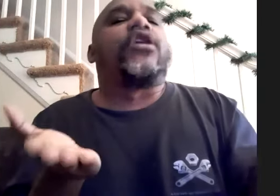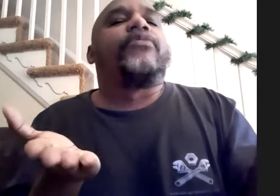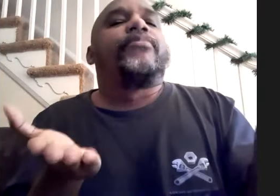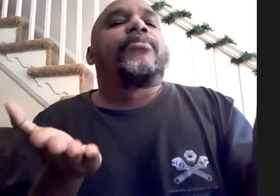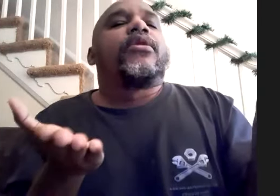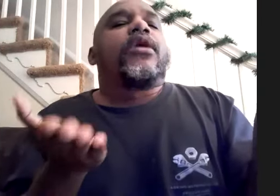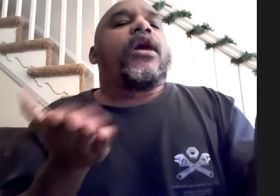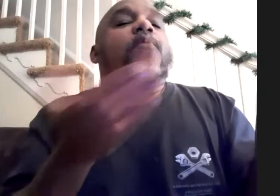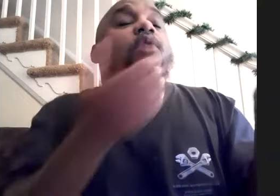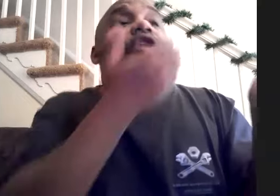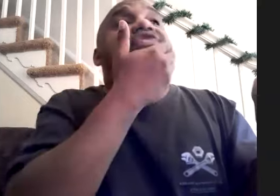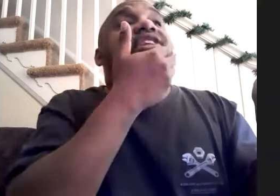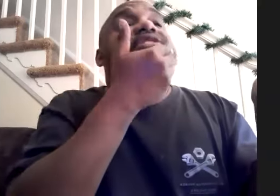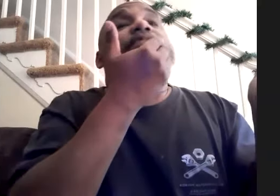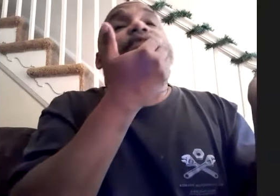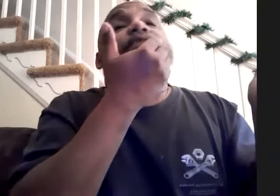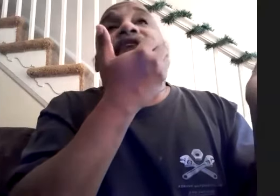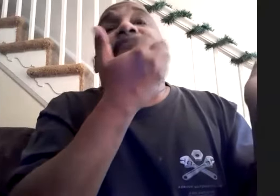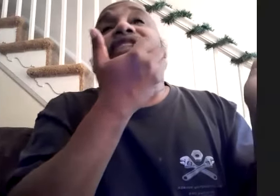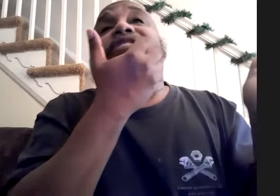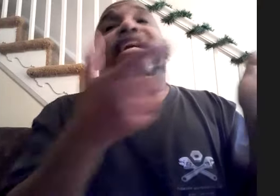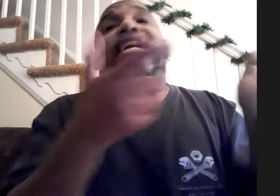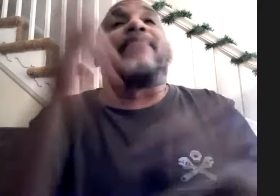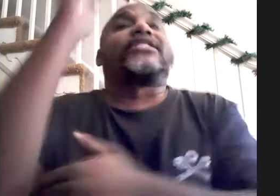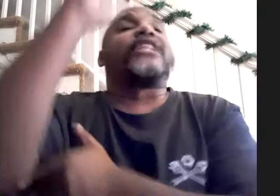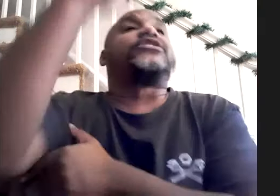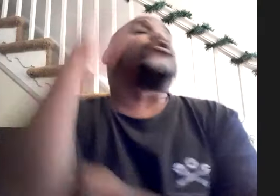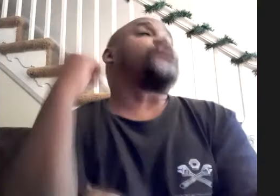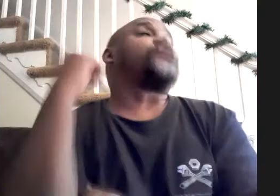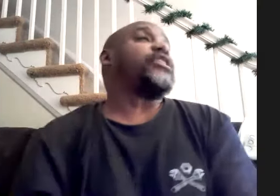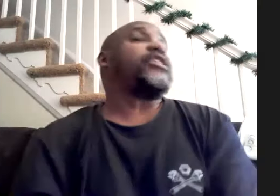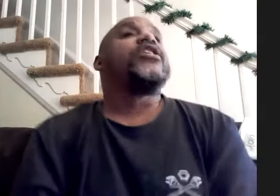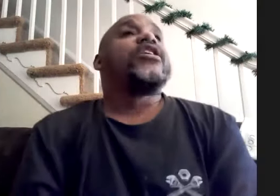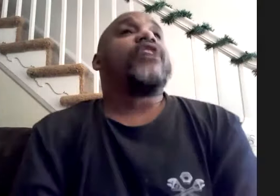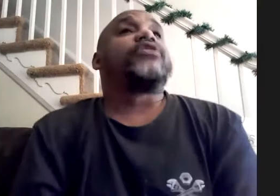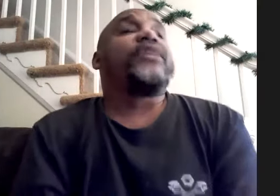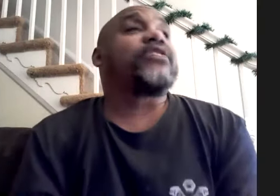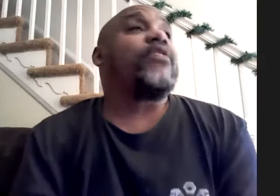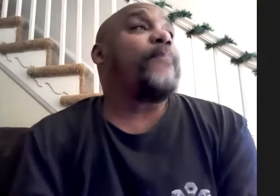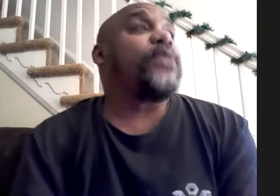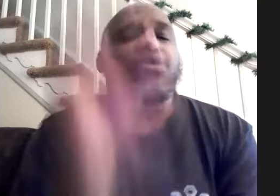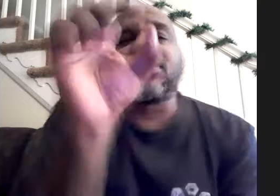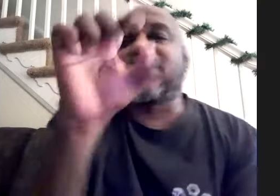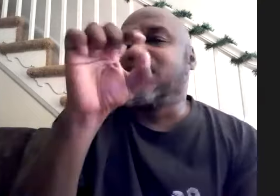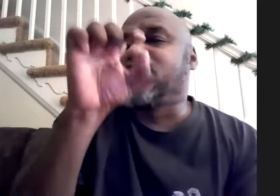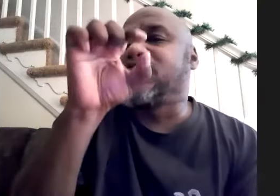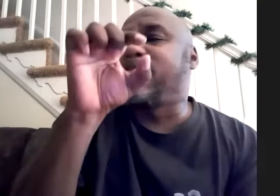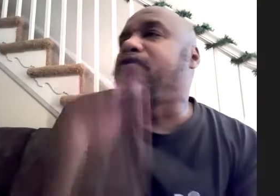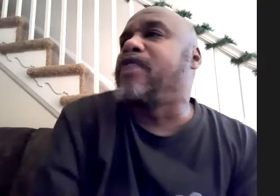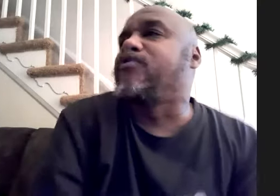and one of the things that he programmed that got my attention or should i say that there's a piece of a little little snippet of rhythm